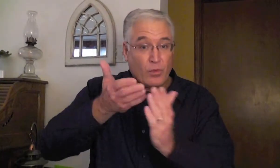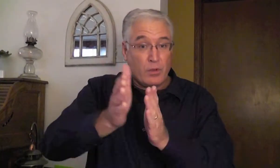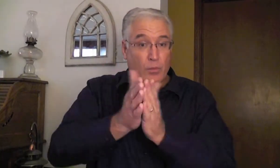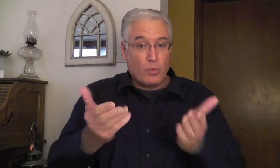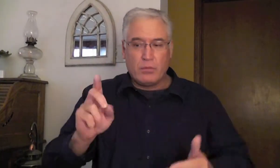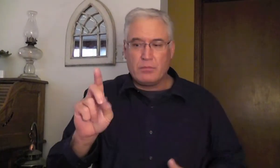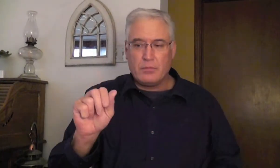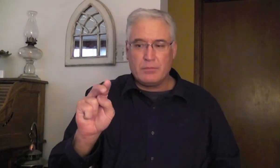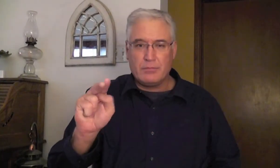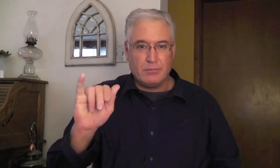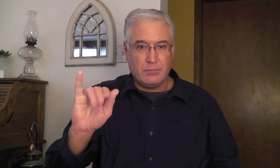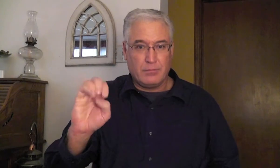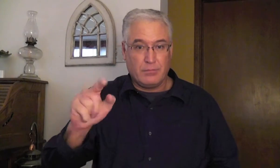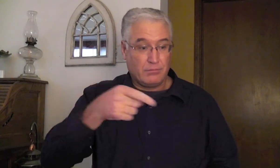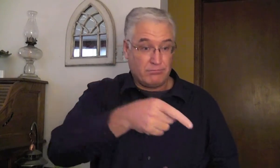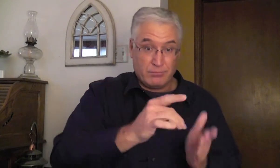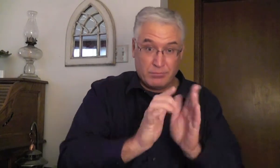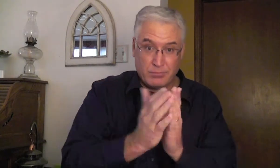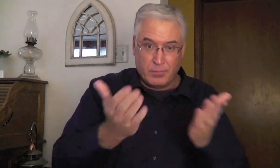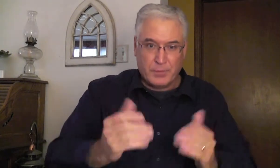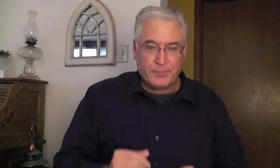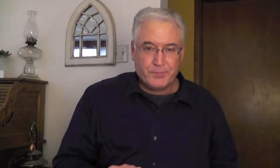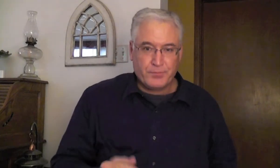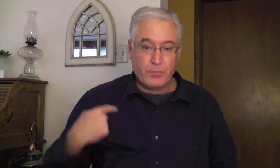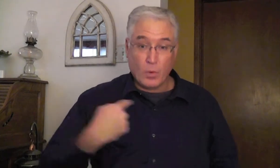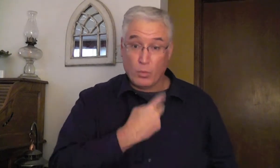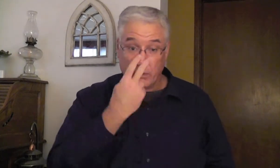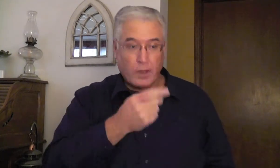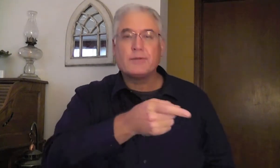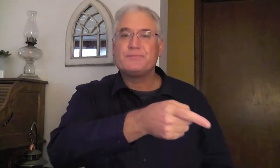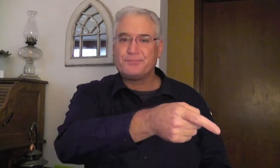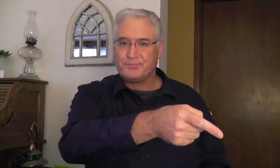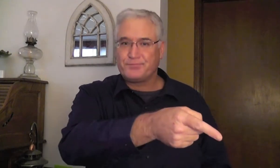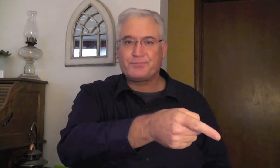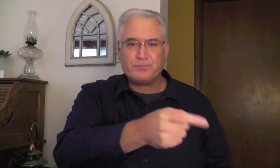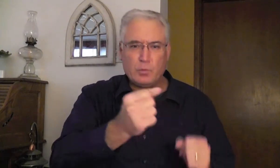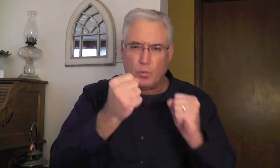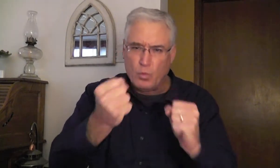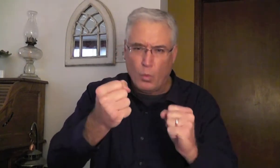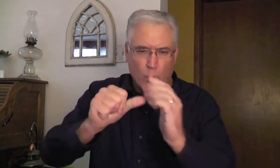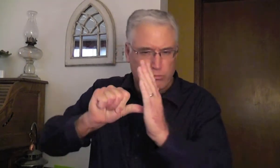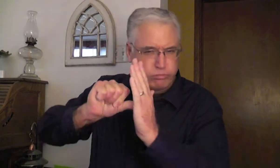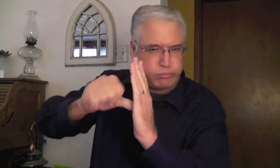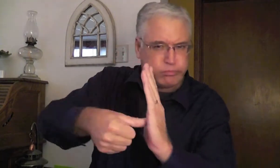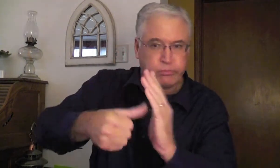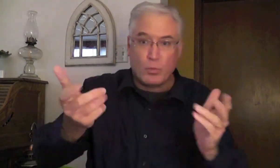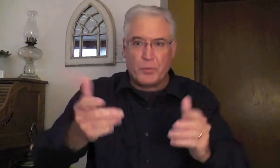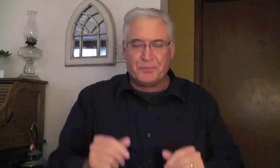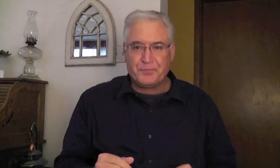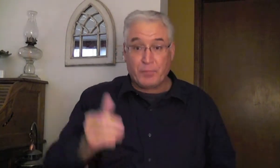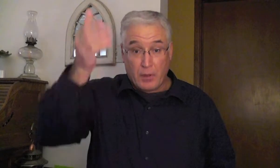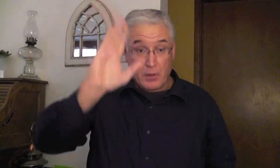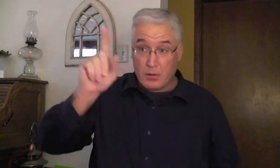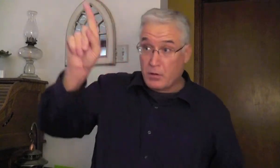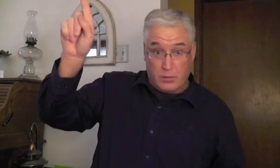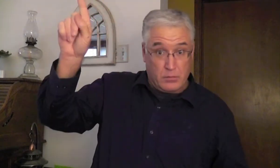All throughout the book of Daniel, within the Bible, we see there's a strong emphasis